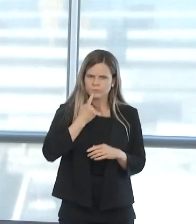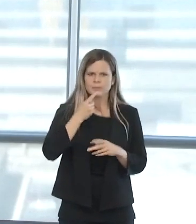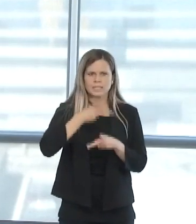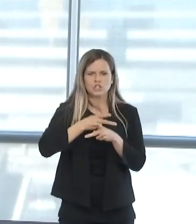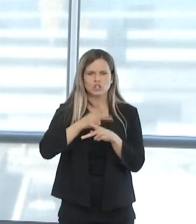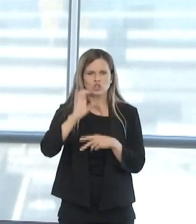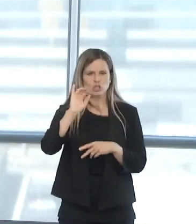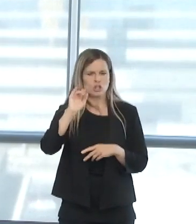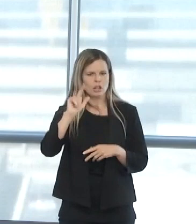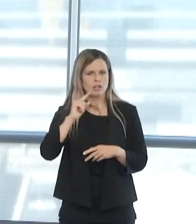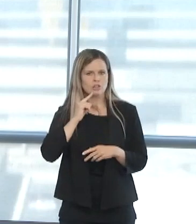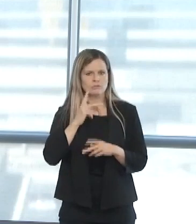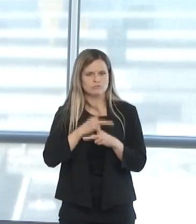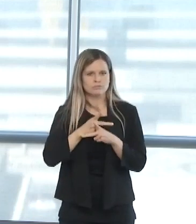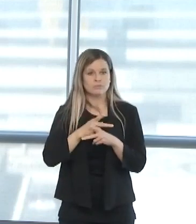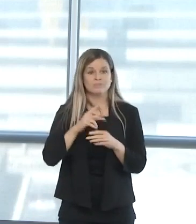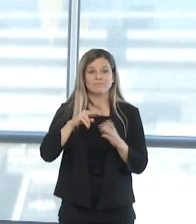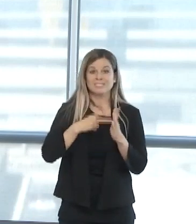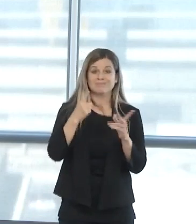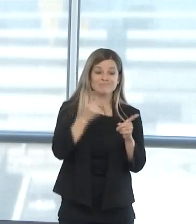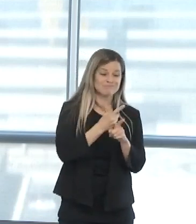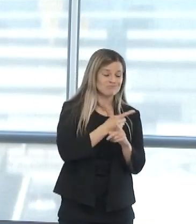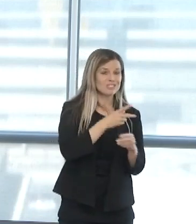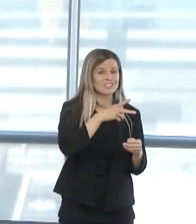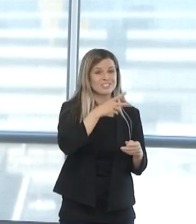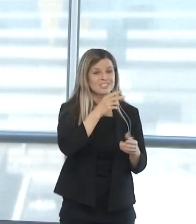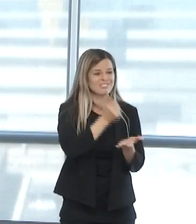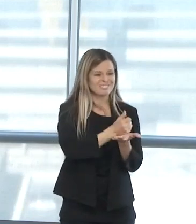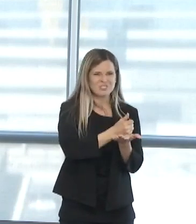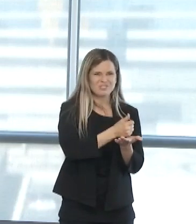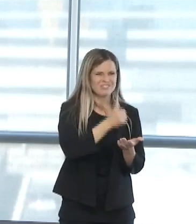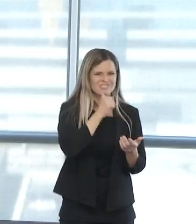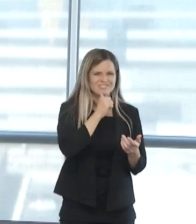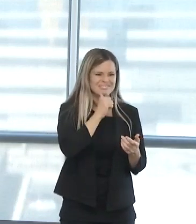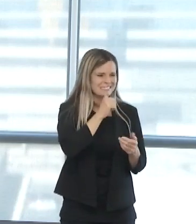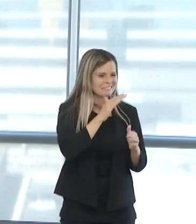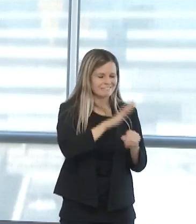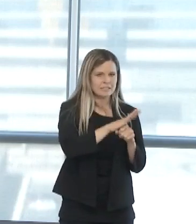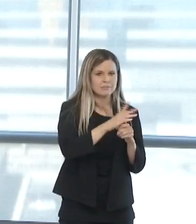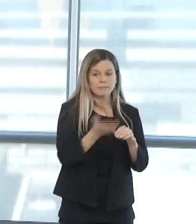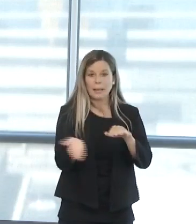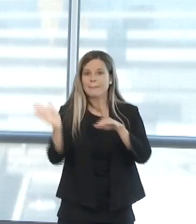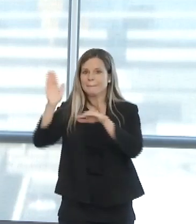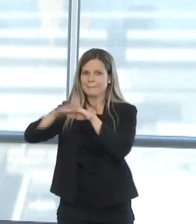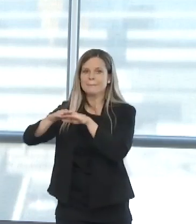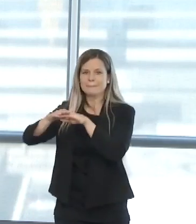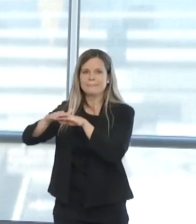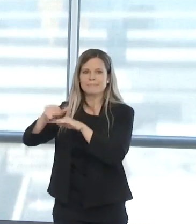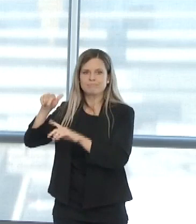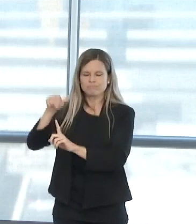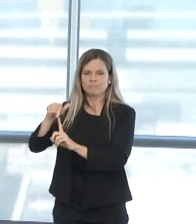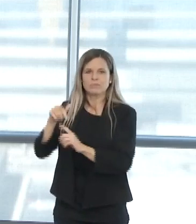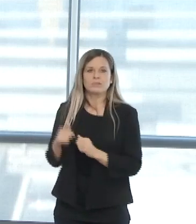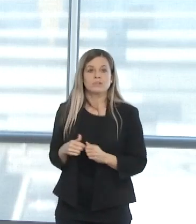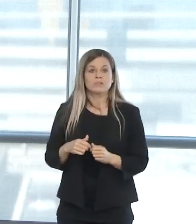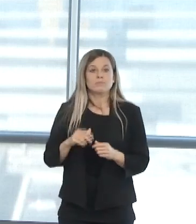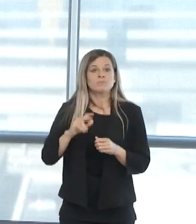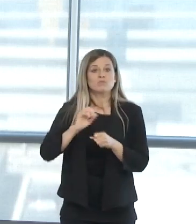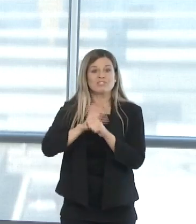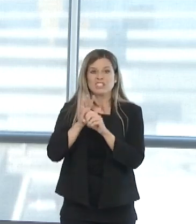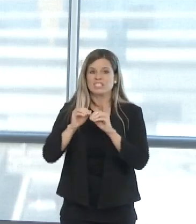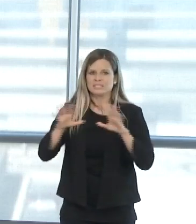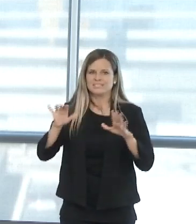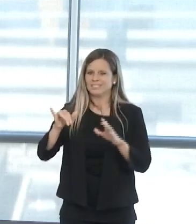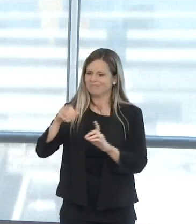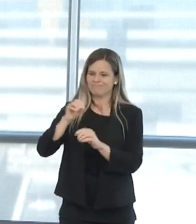support, particularly in this case with COVID-19 help breathing. It is intensive care with more